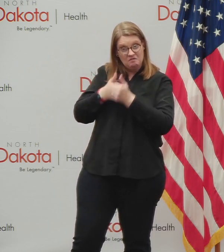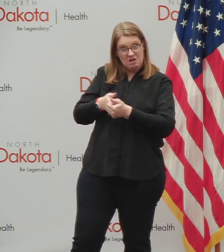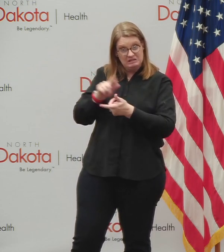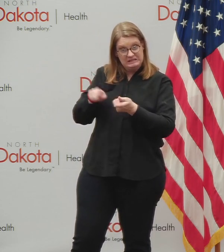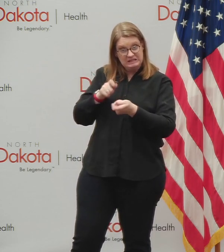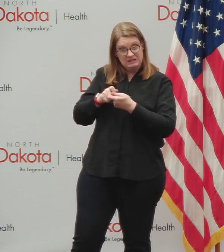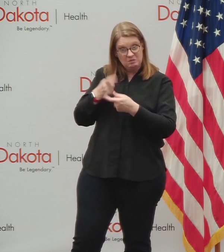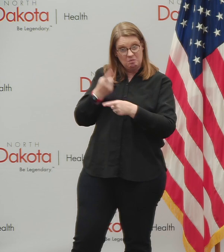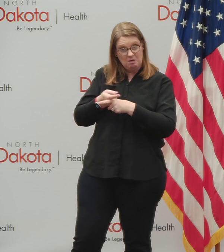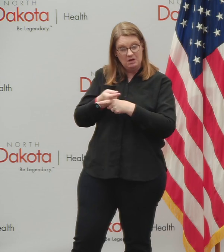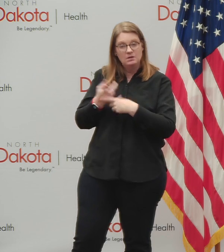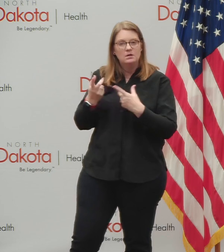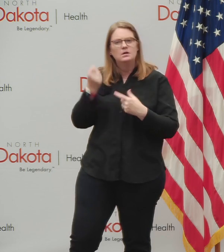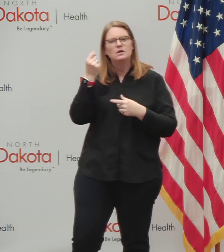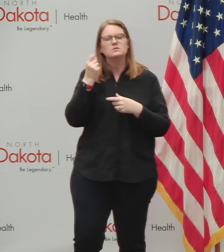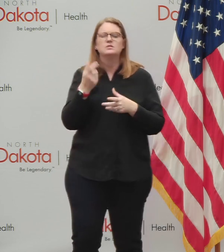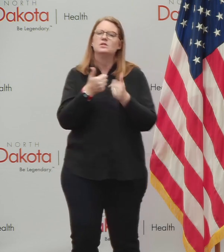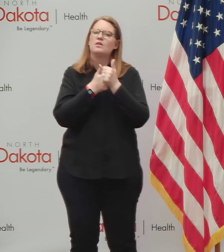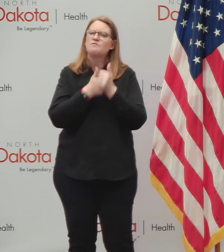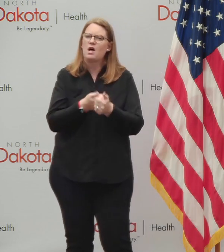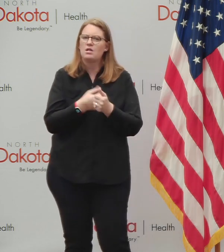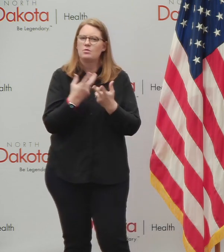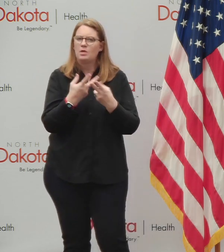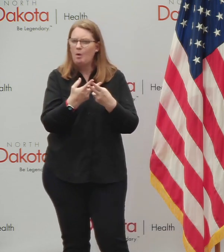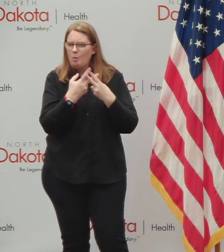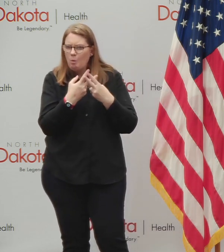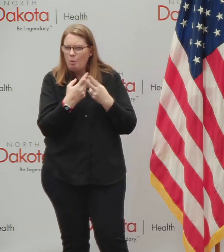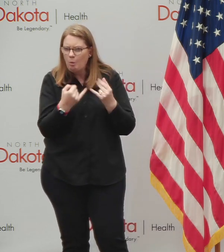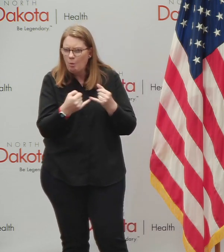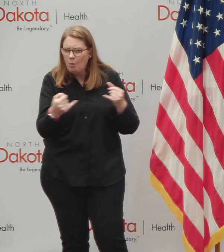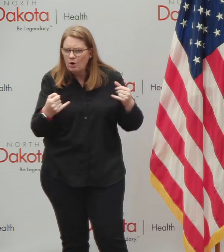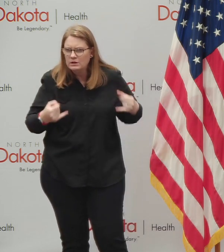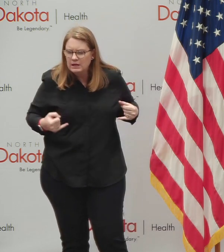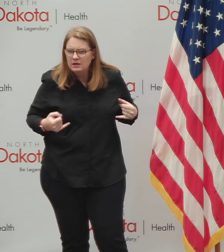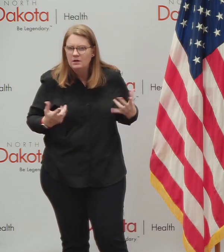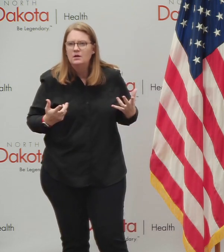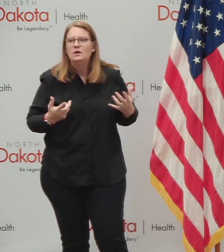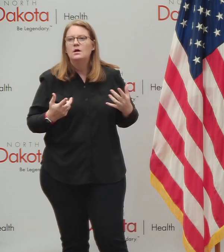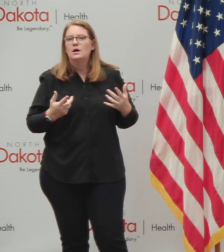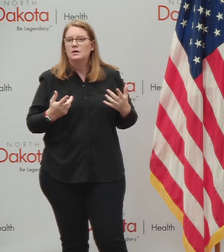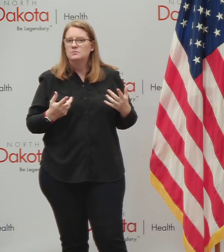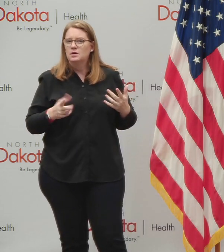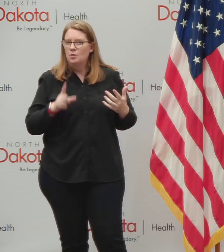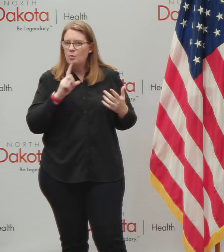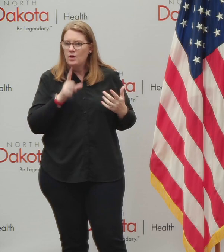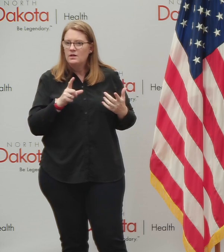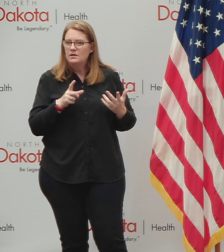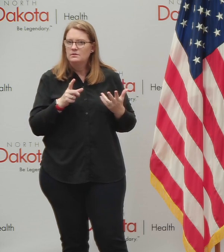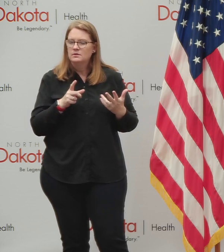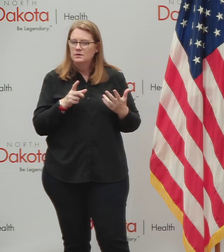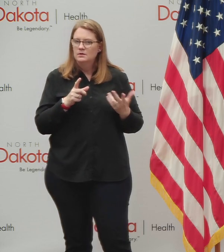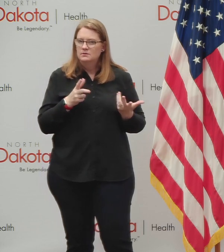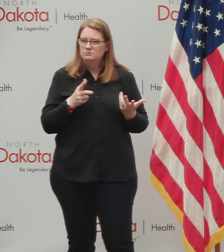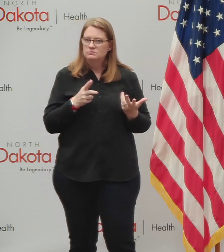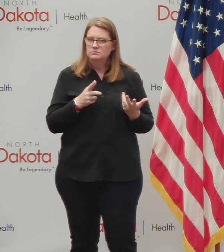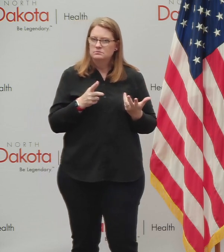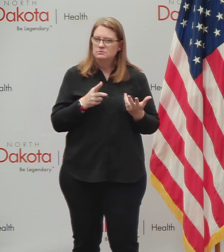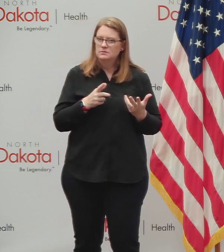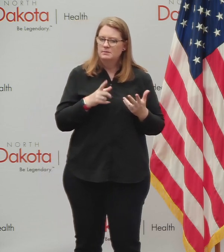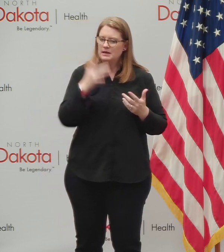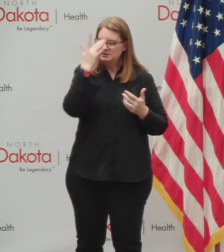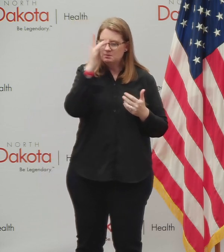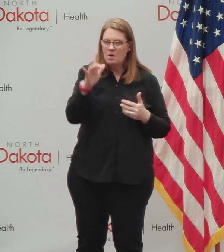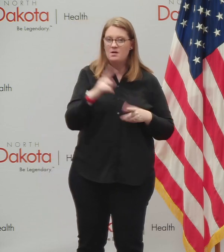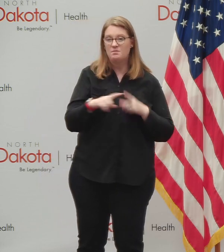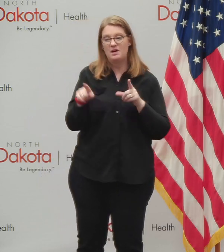can avoid the quarantine and the illness later by, uh, you know, being smart, not only yourself and your family, but the other core groups that you're